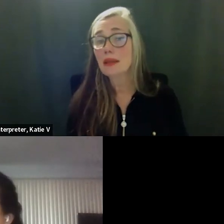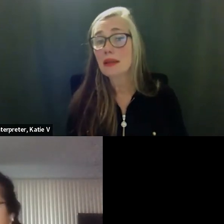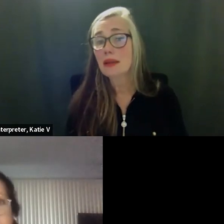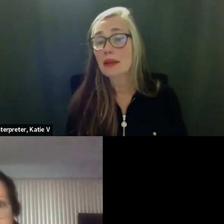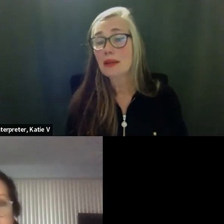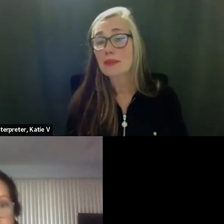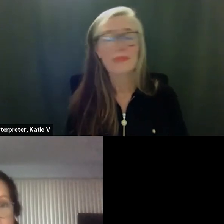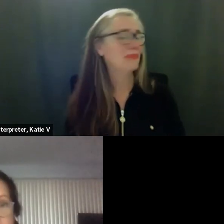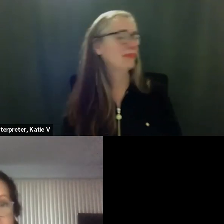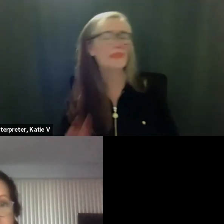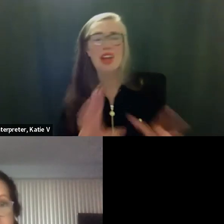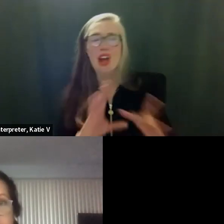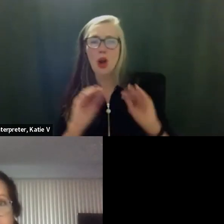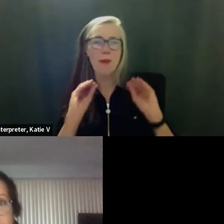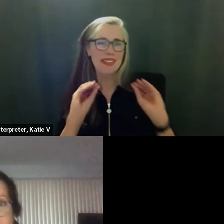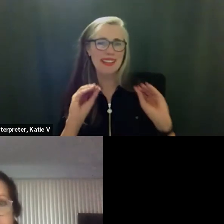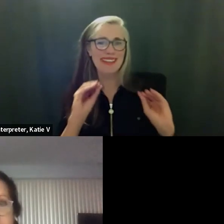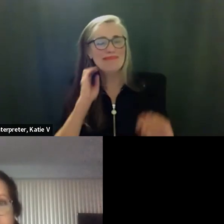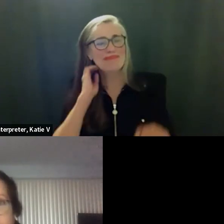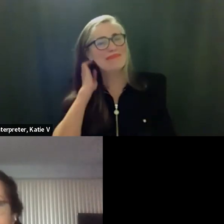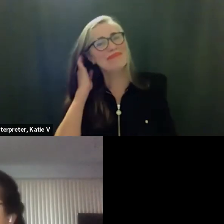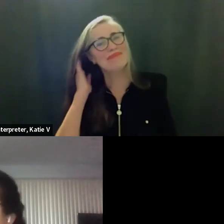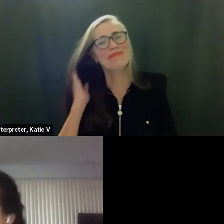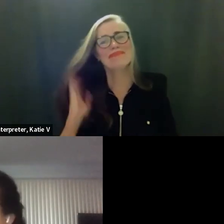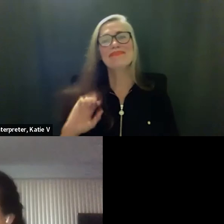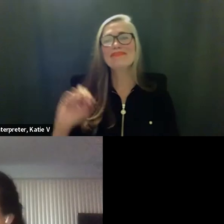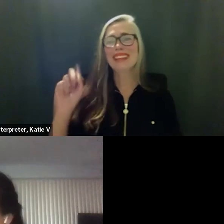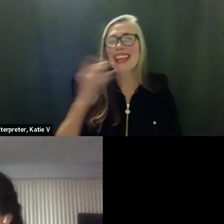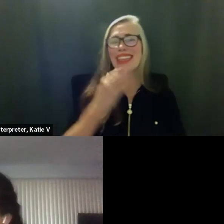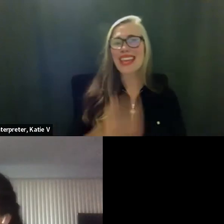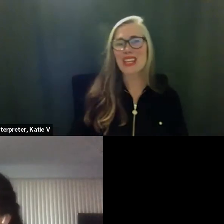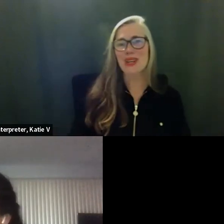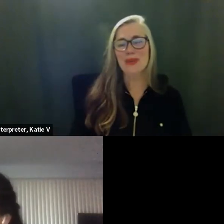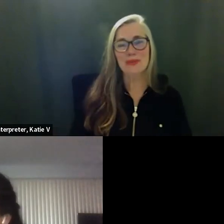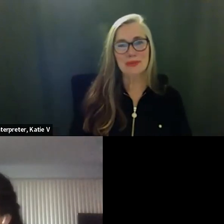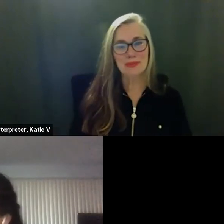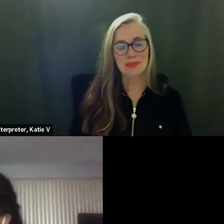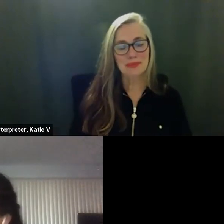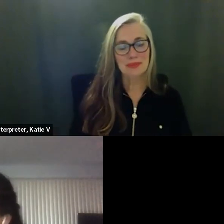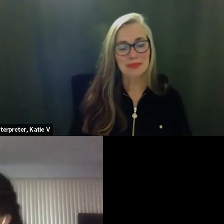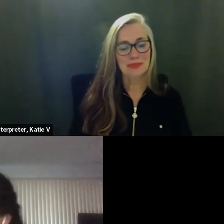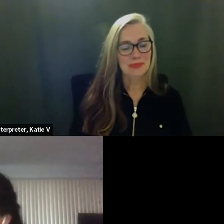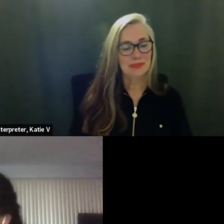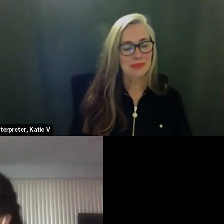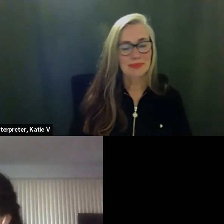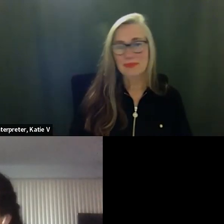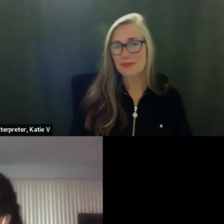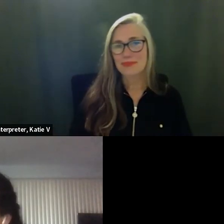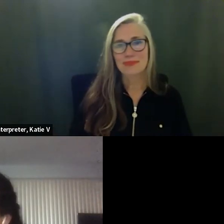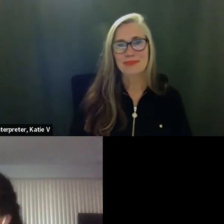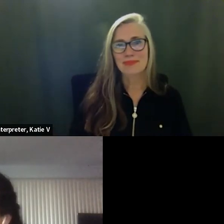no comment at this time okay thank you in the board room any questions or comments not for me